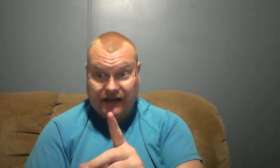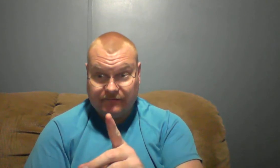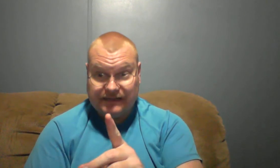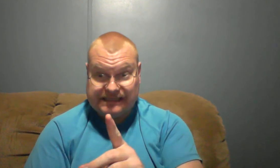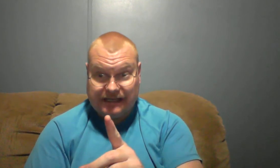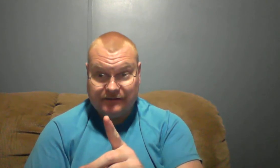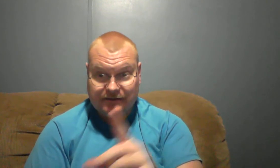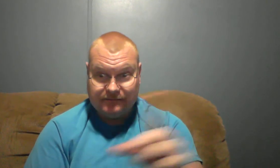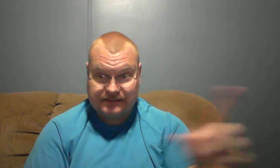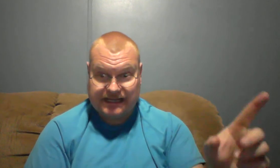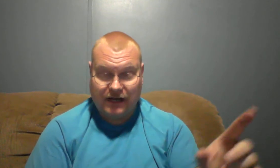of his hand and take off